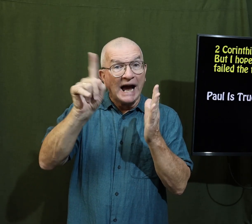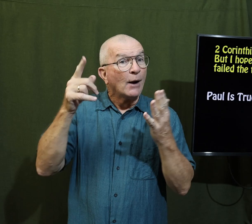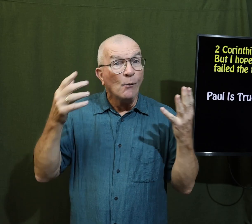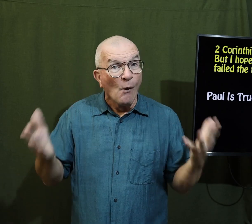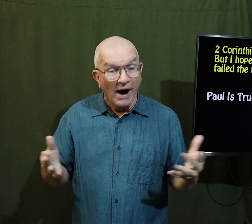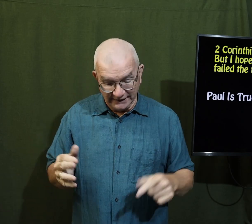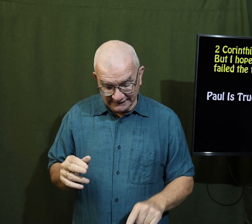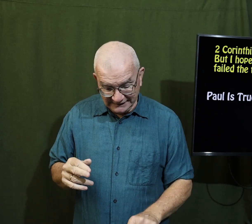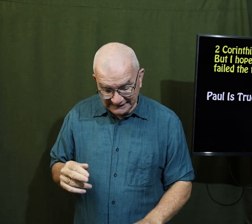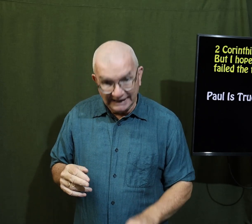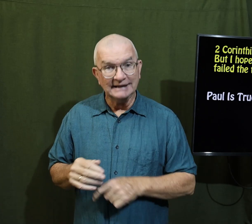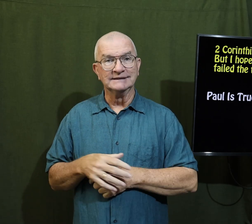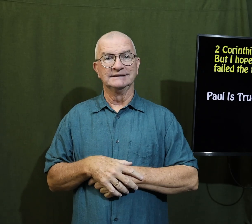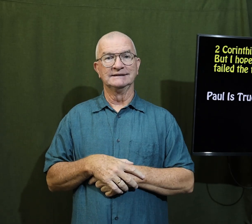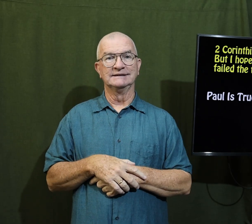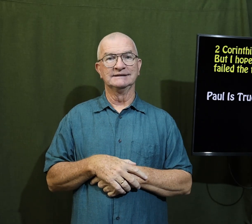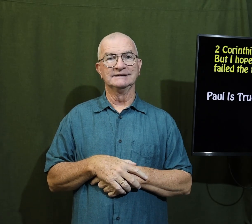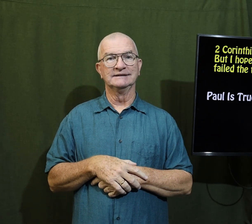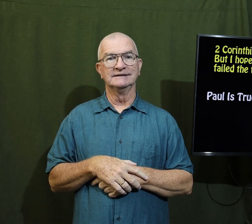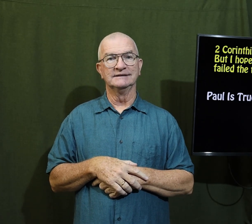he would check what yes